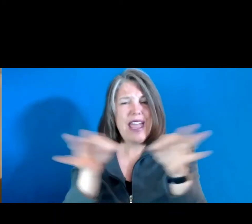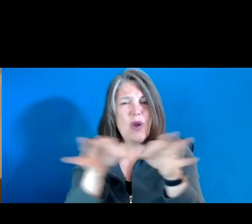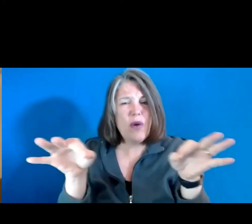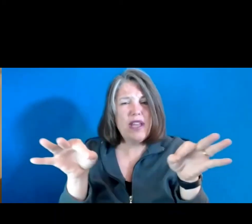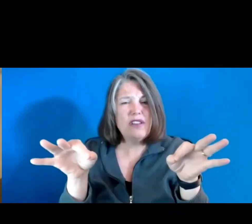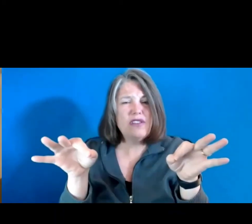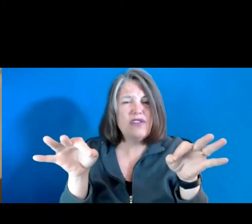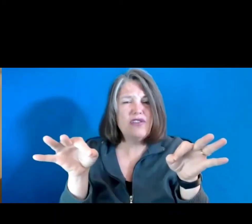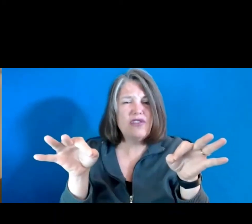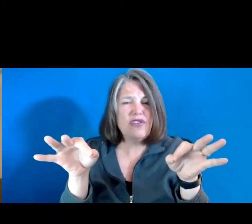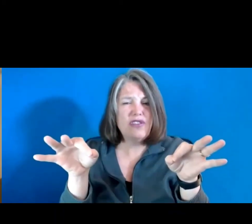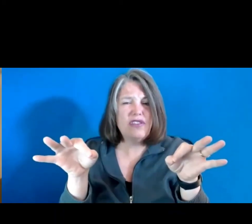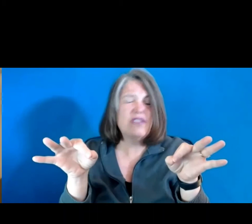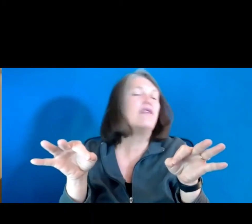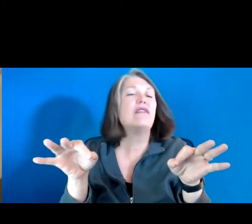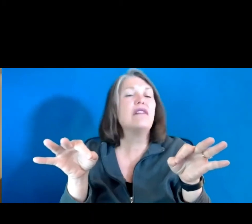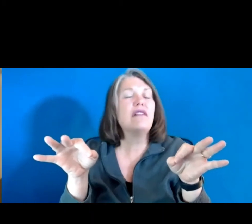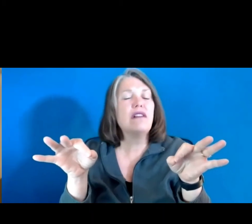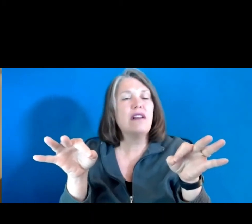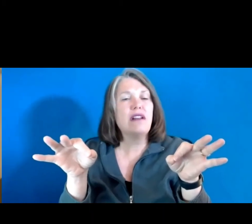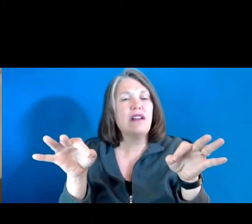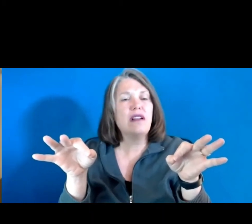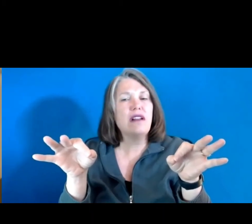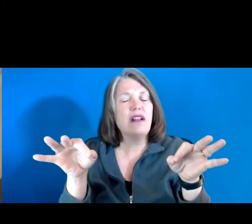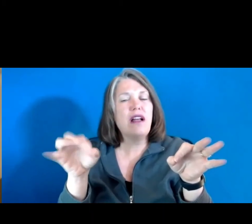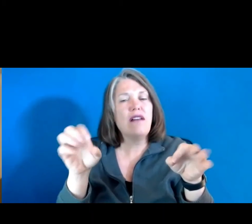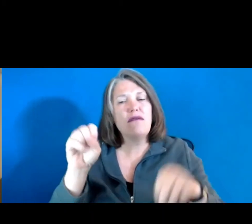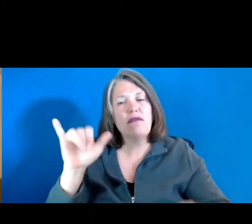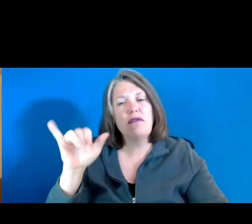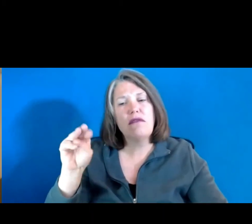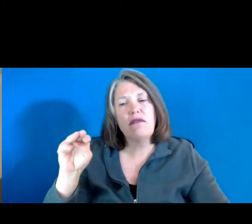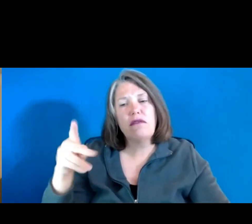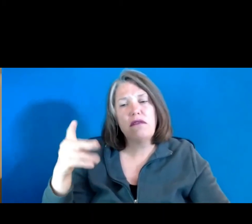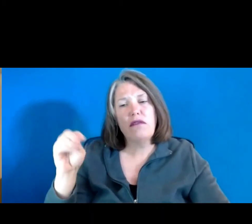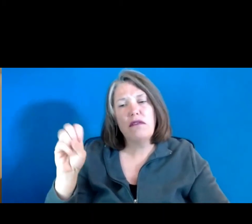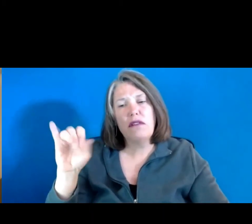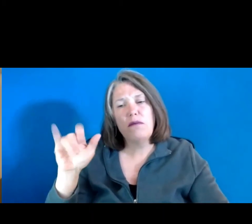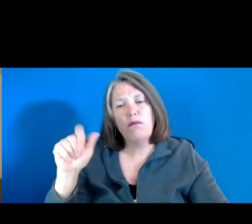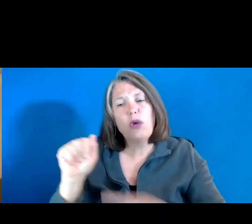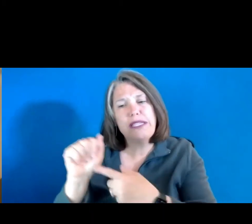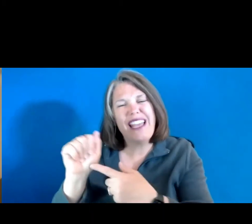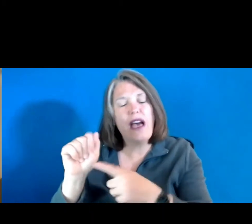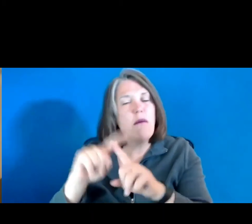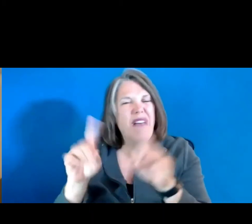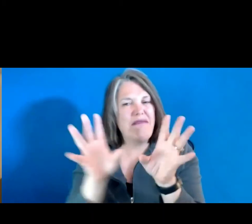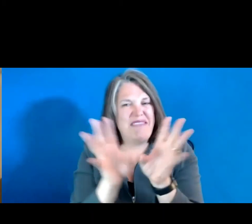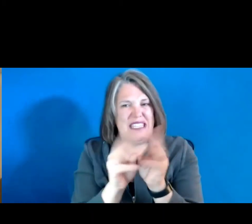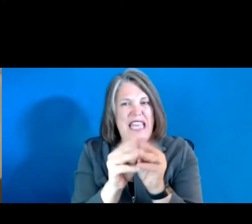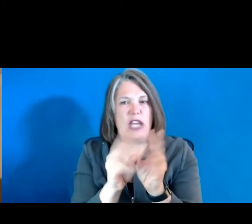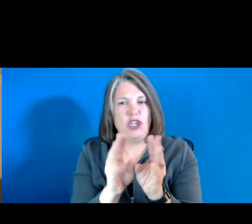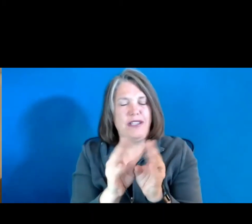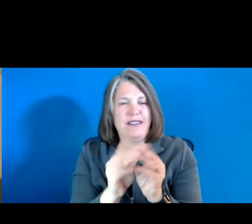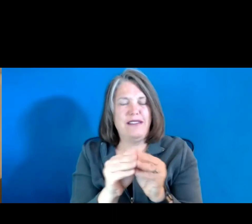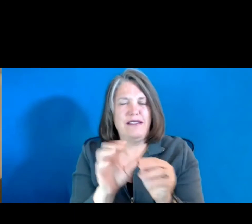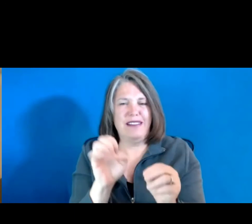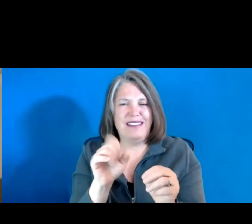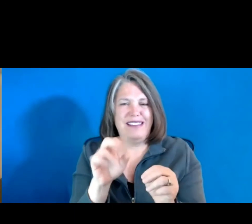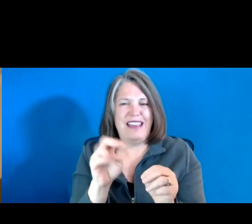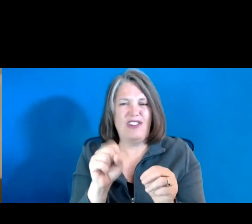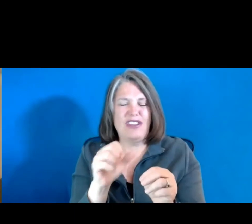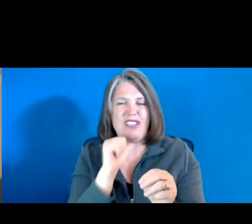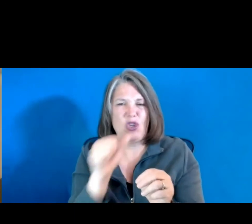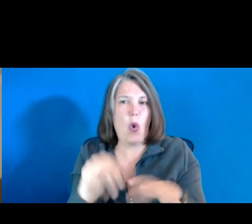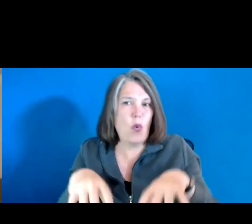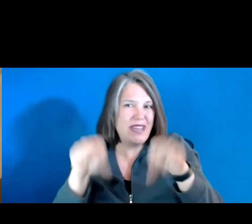symposia. But the sessions don't necessarily take the